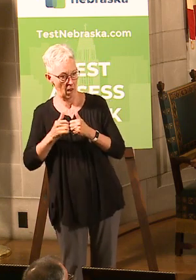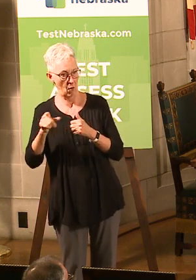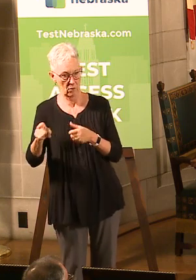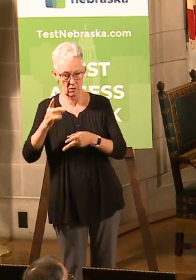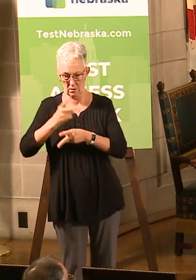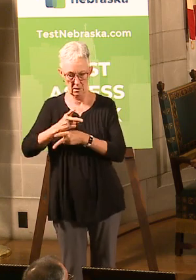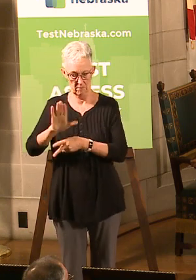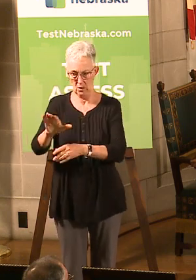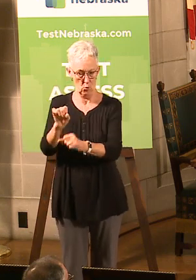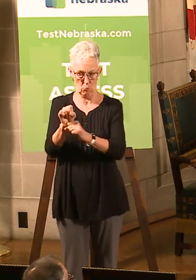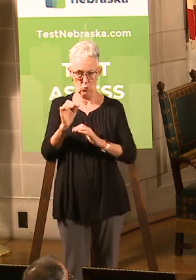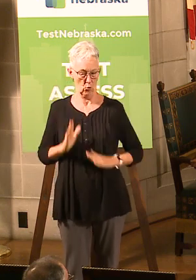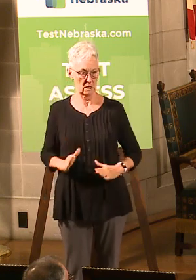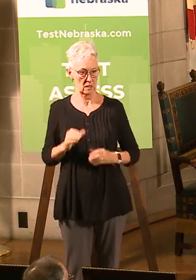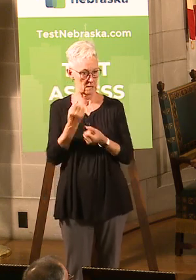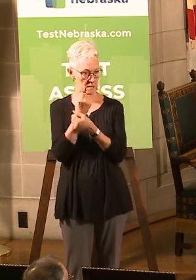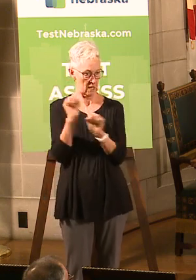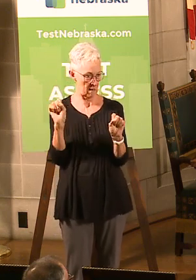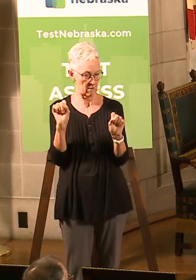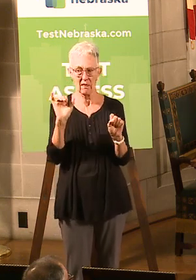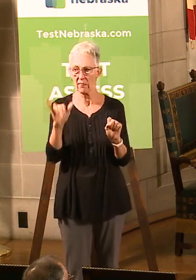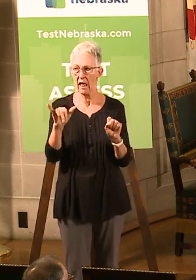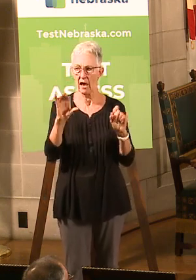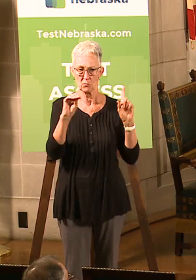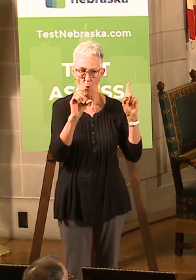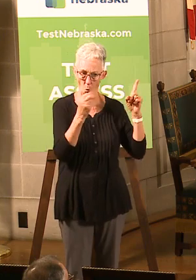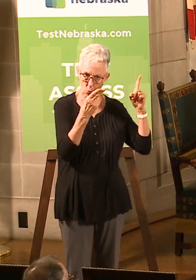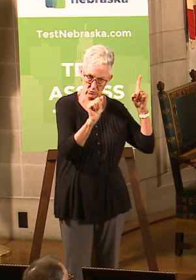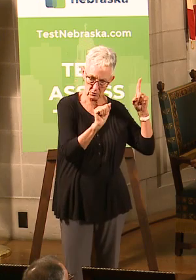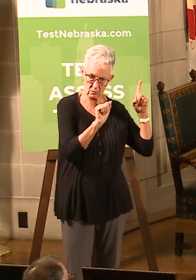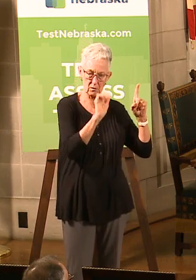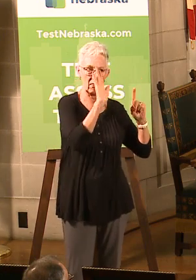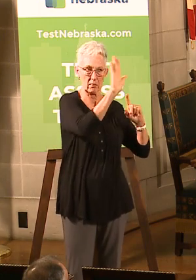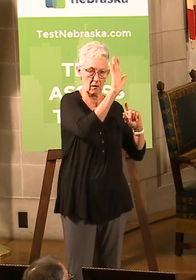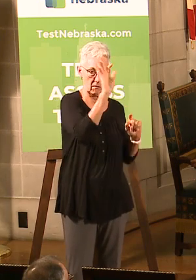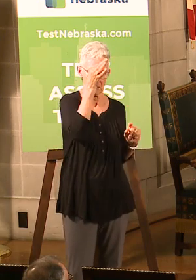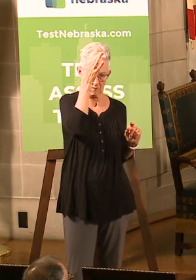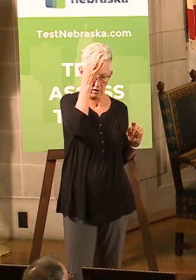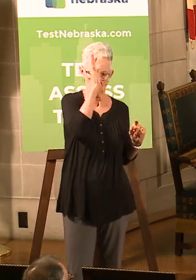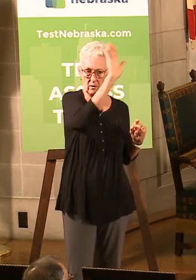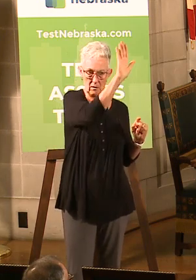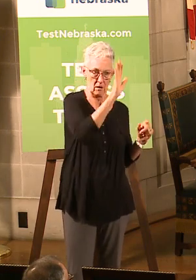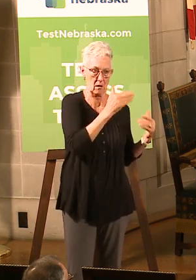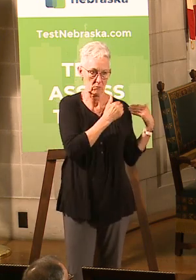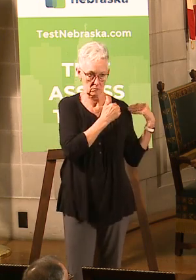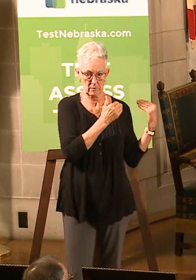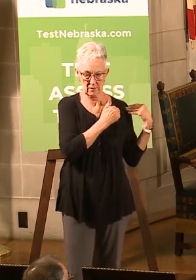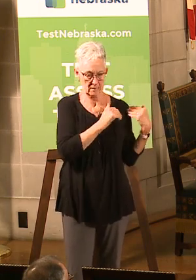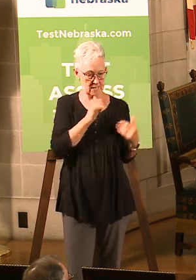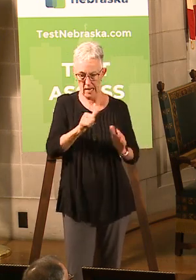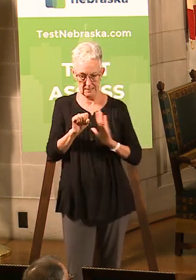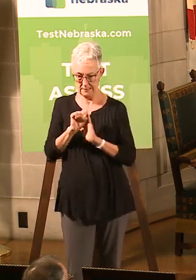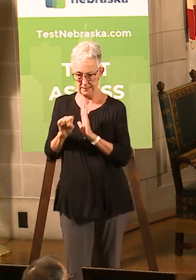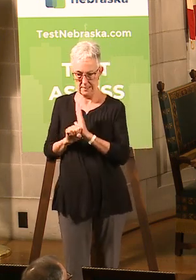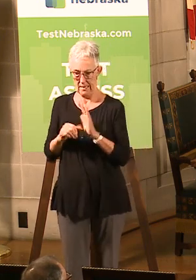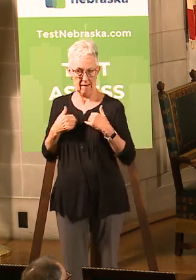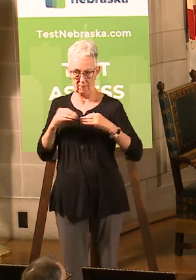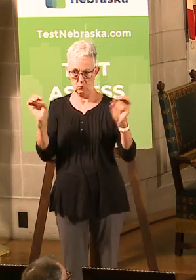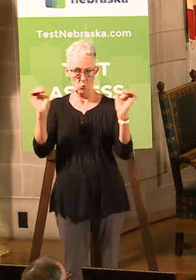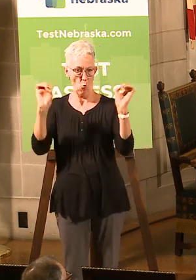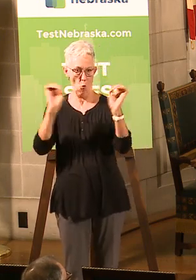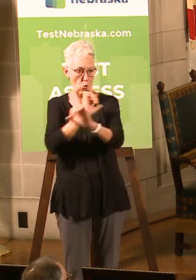have the inspectors. That's a federal government role, similar to the USDA inspectors we talk about for meat lockers. So that's a federal government role.